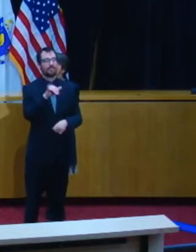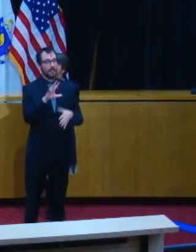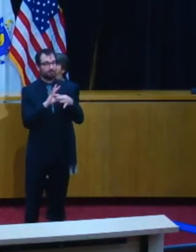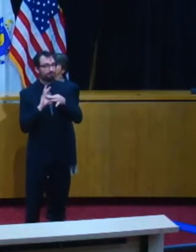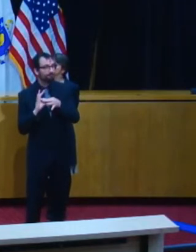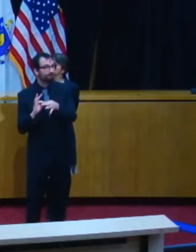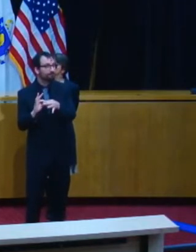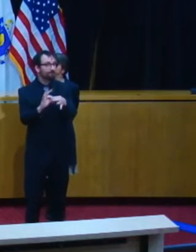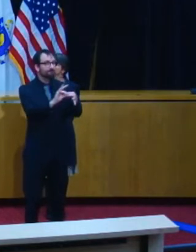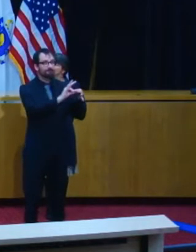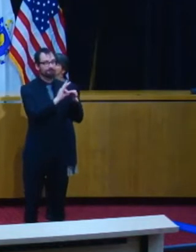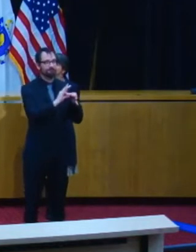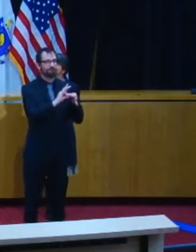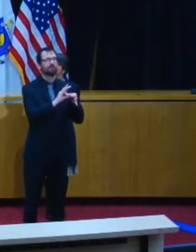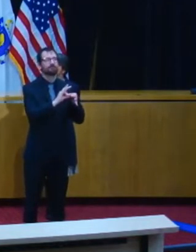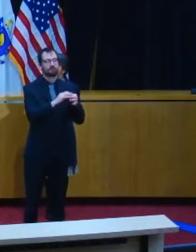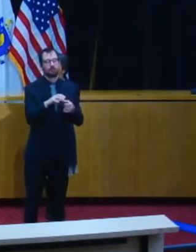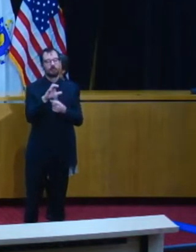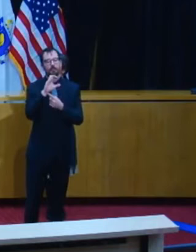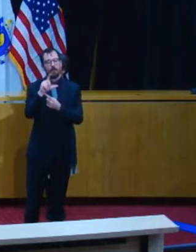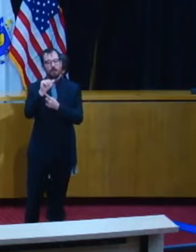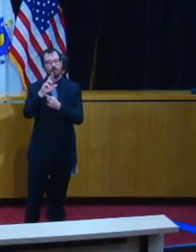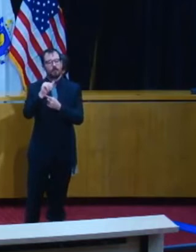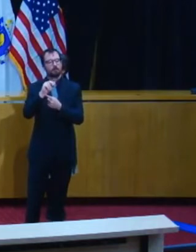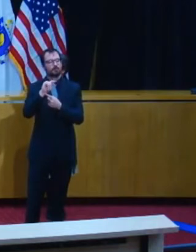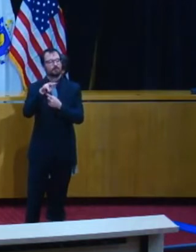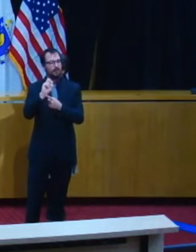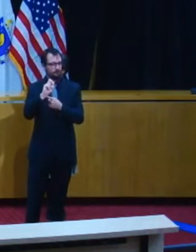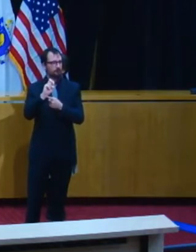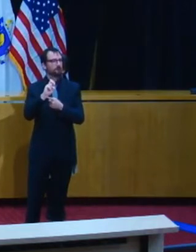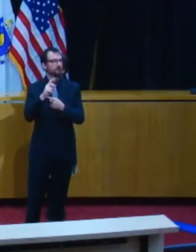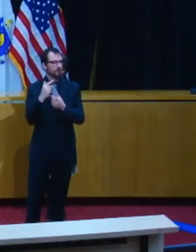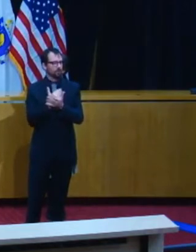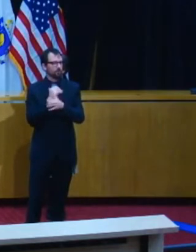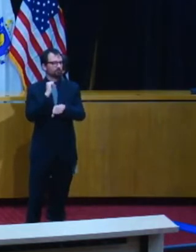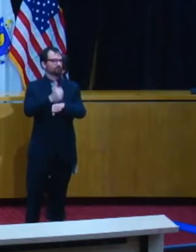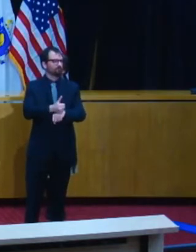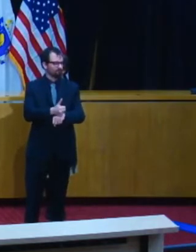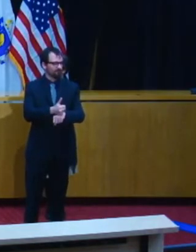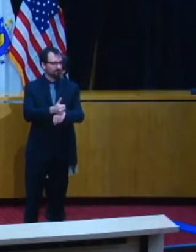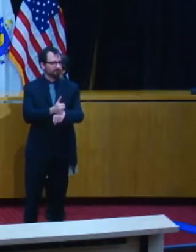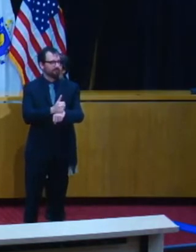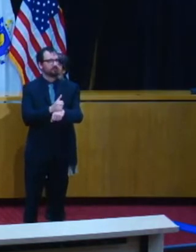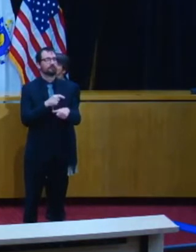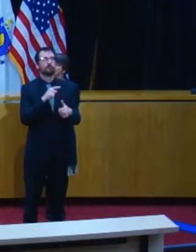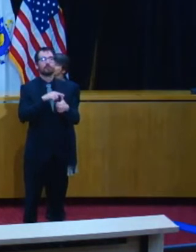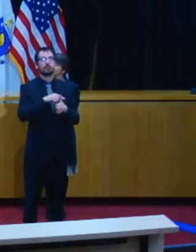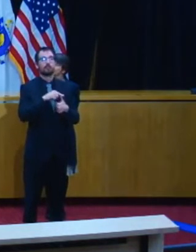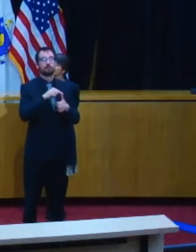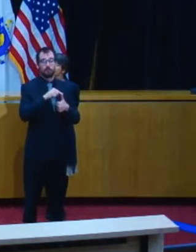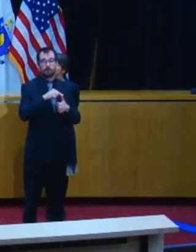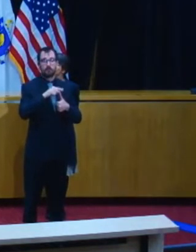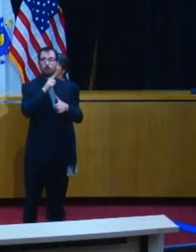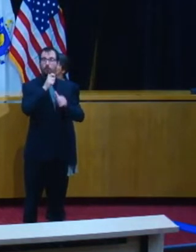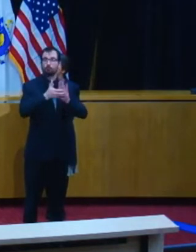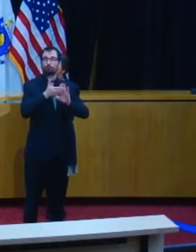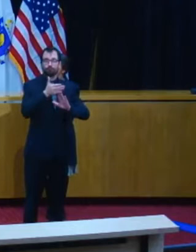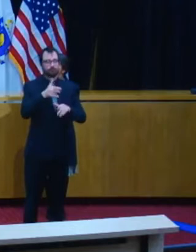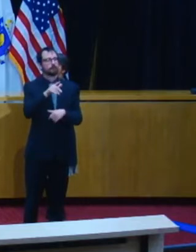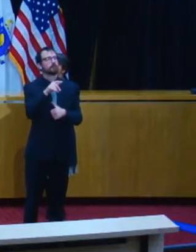our command center, partners in health, who you will hear from shortly, the Department of Public Health, and the Health Connector.